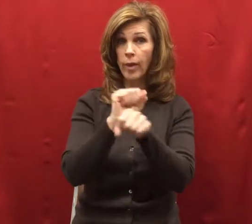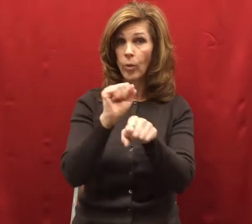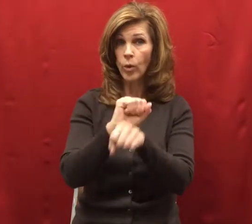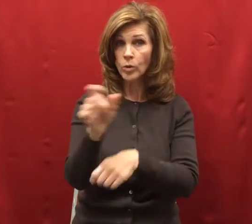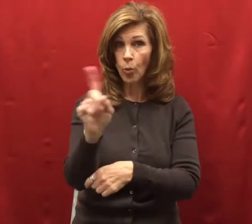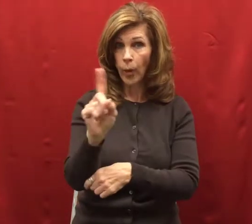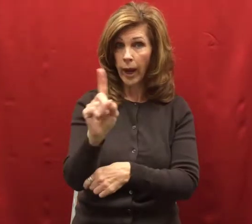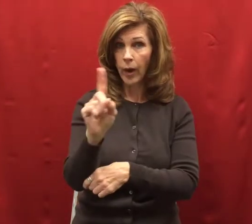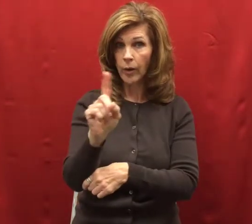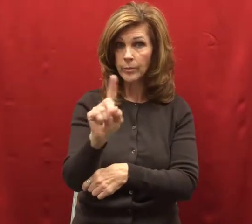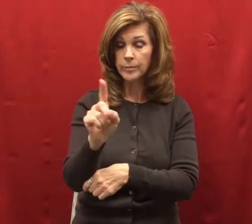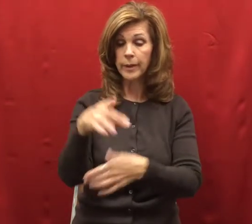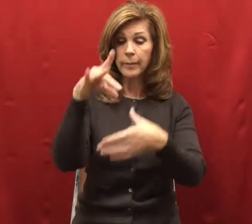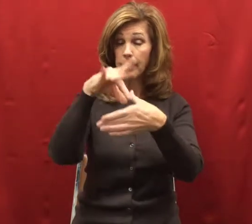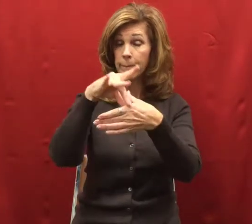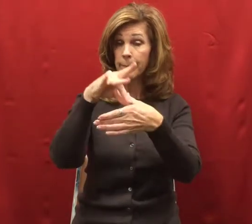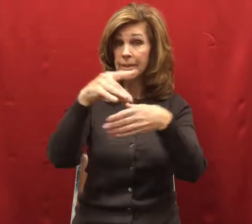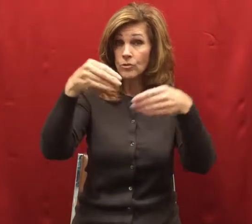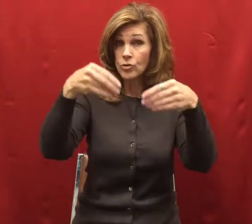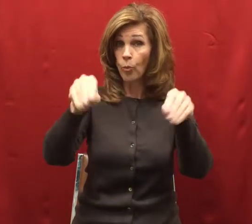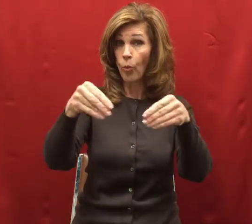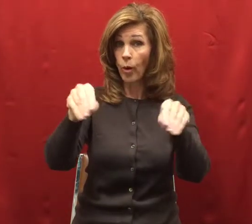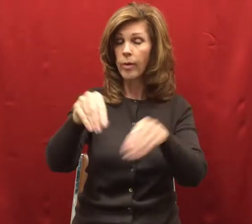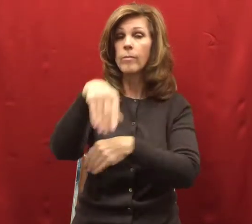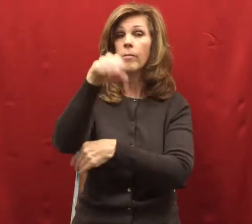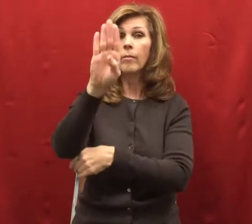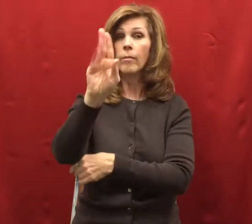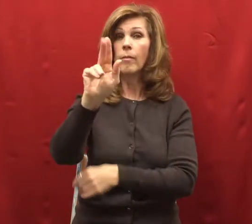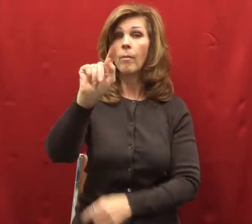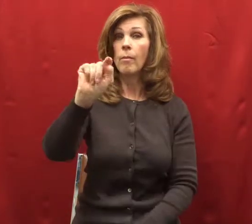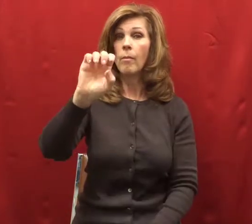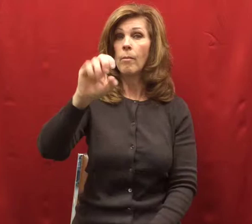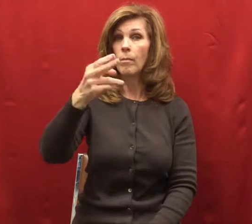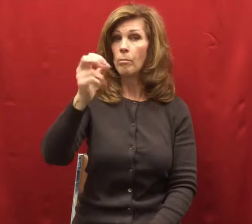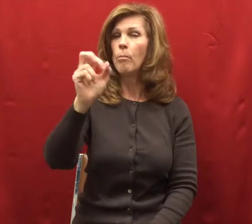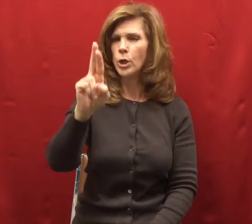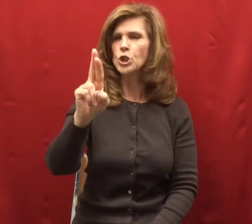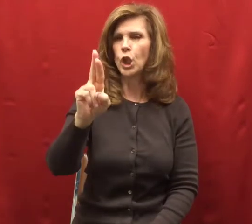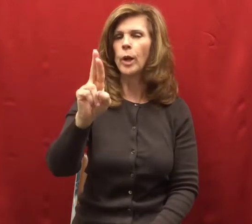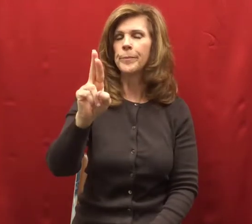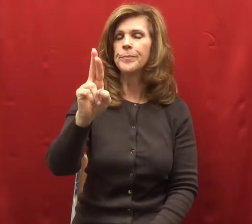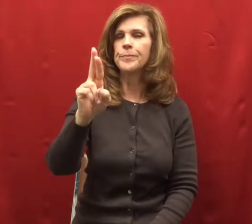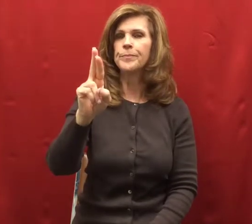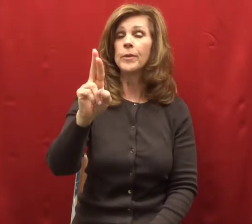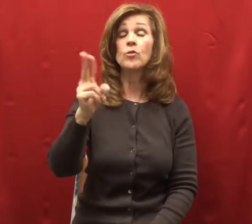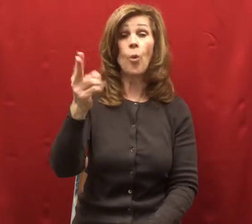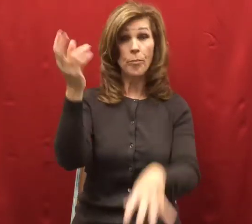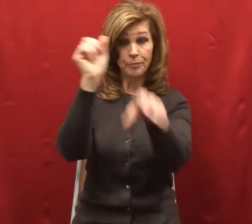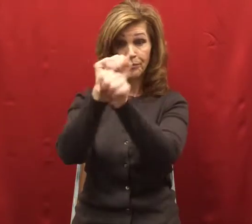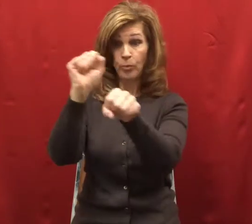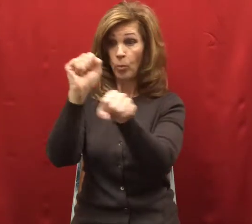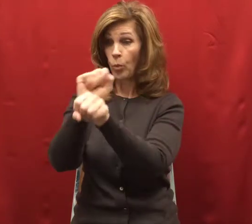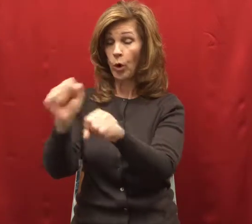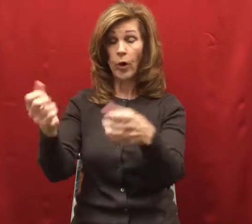who paid him with a skinny goat.